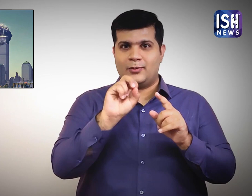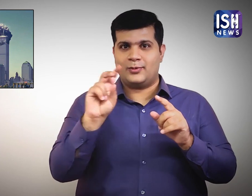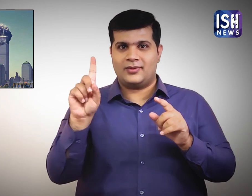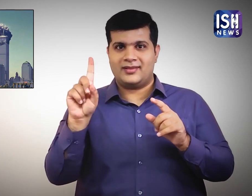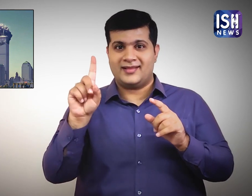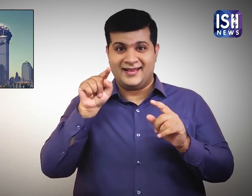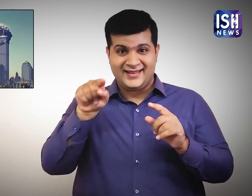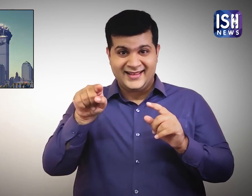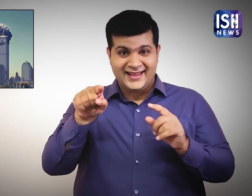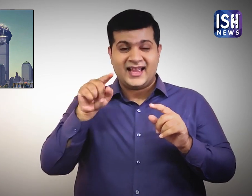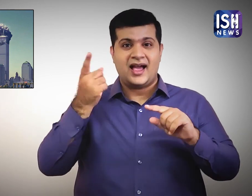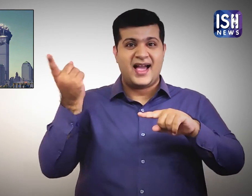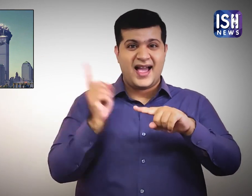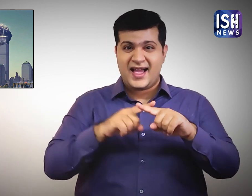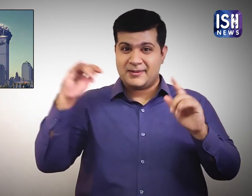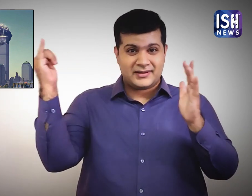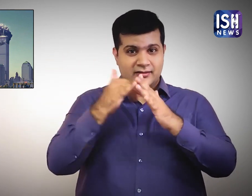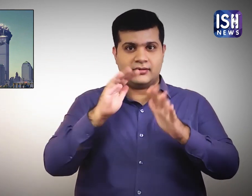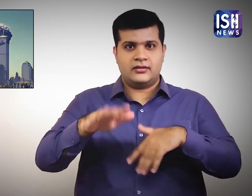its army worked with the Afghanistan Army